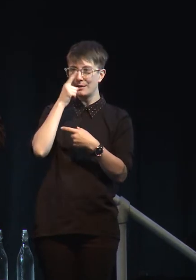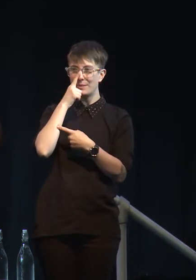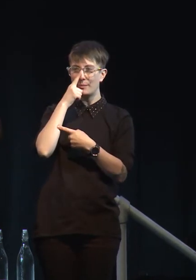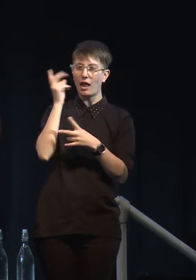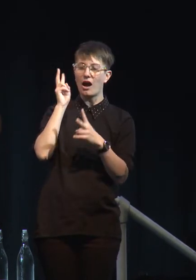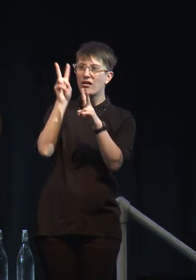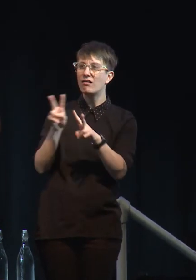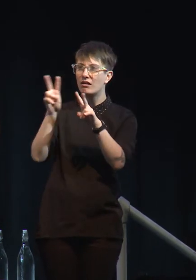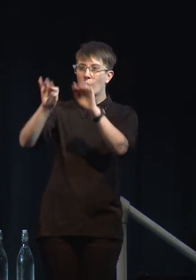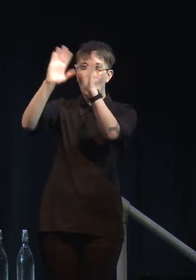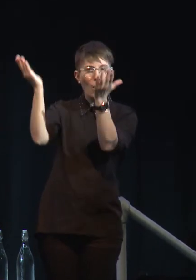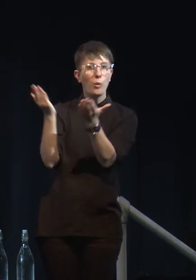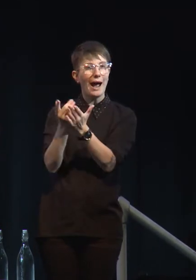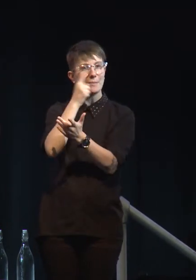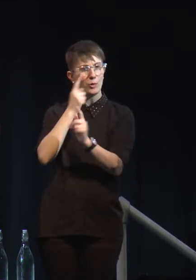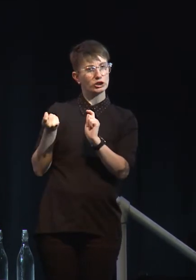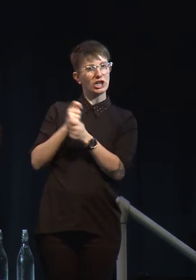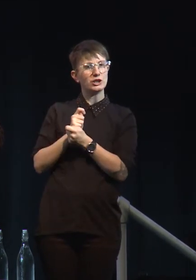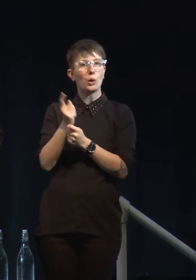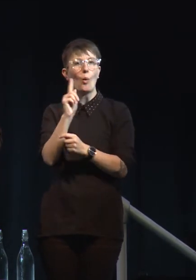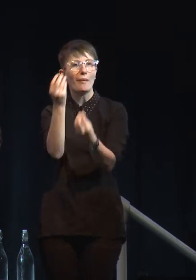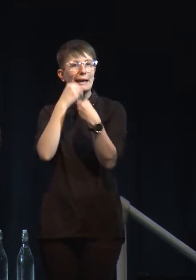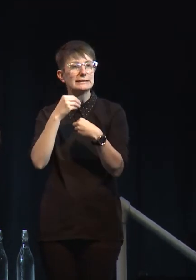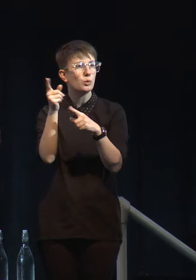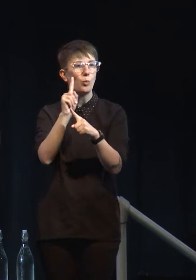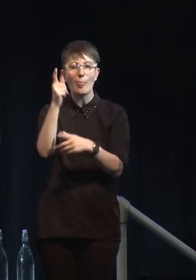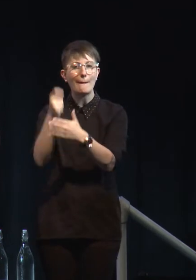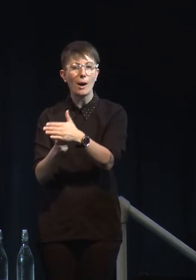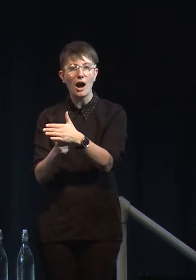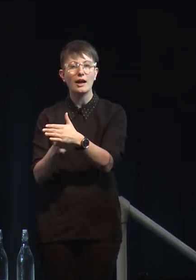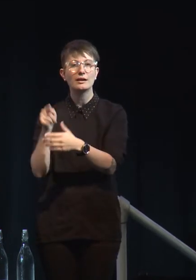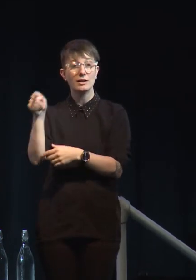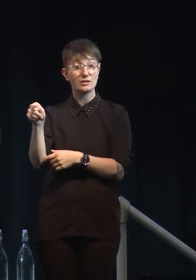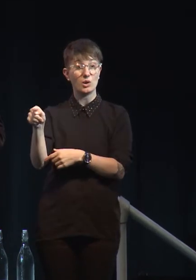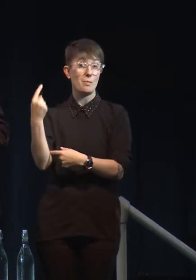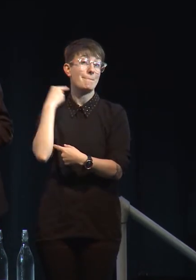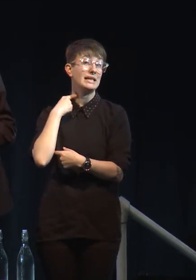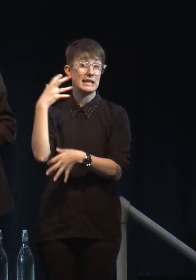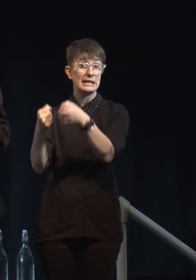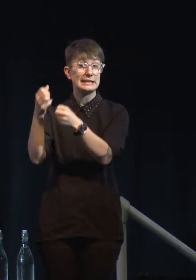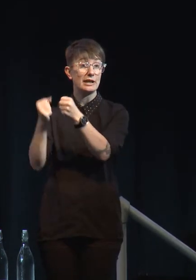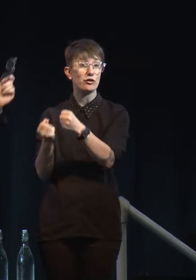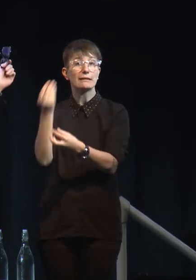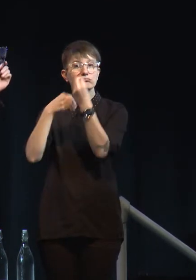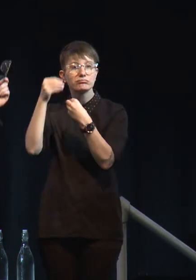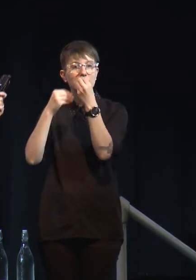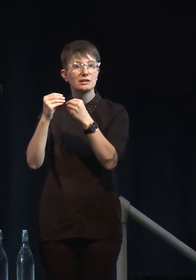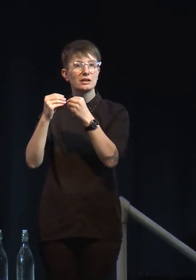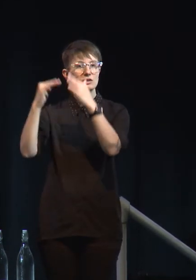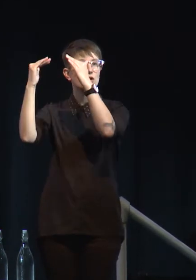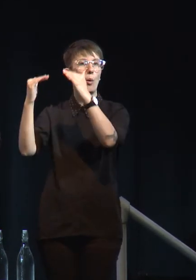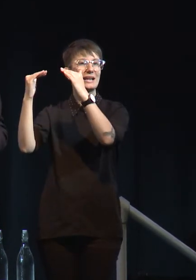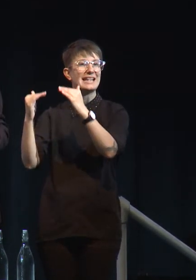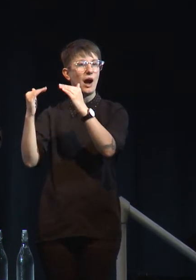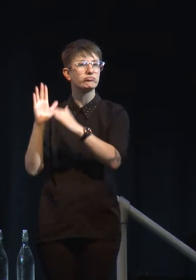habits and how meat and dairy consumption are going down, dairy especially in the U.S. So let's just go back to the emissions